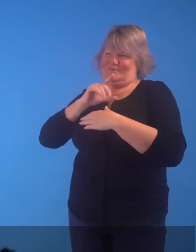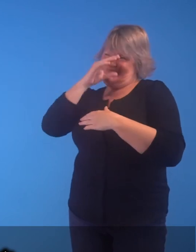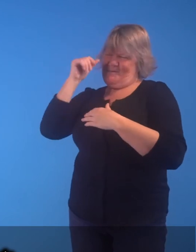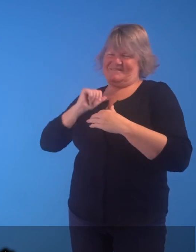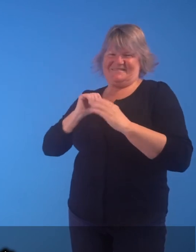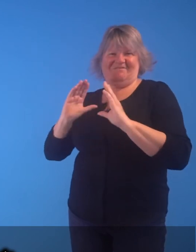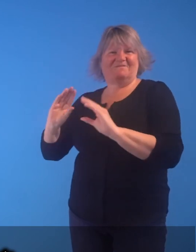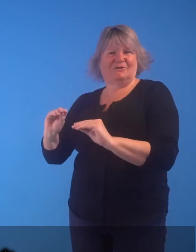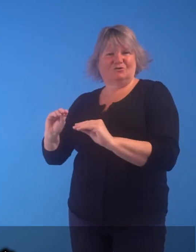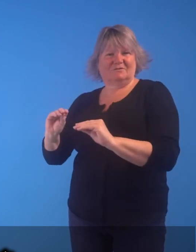as the summer ends.